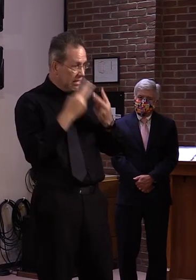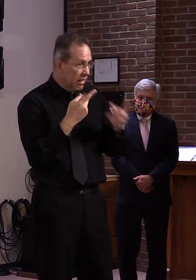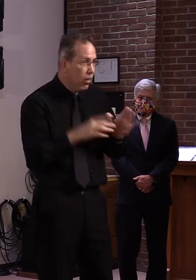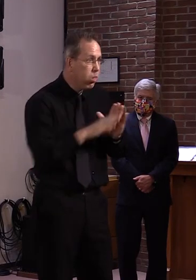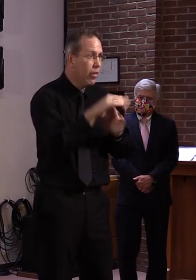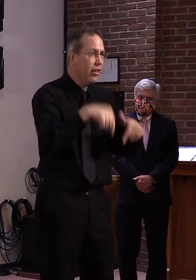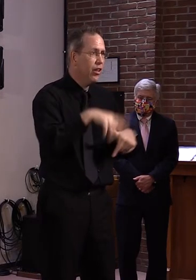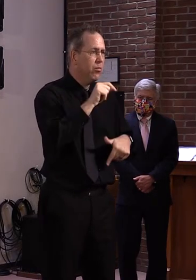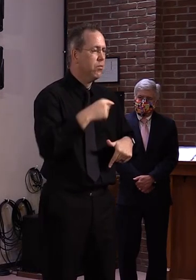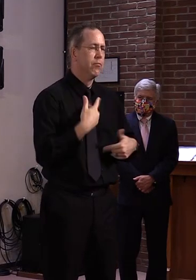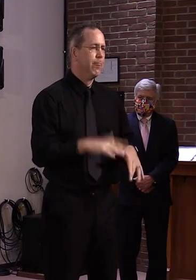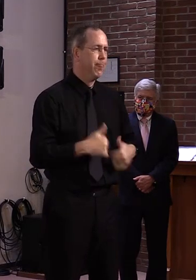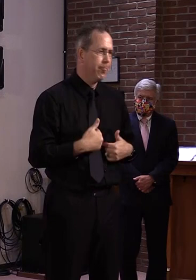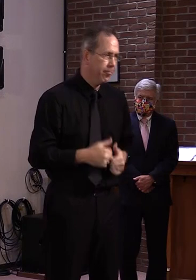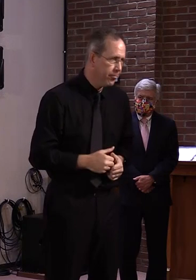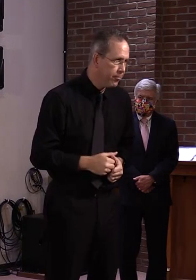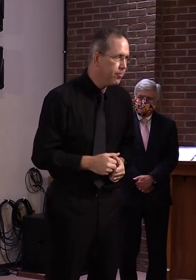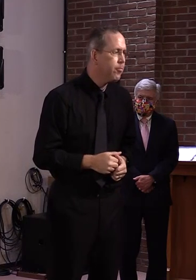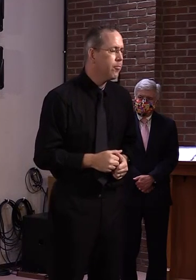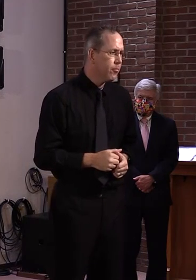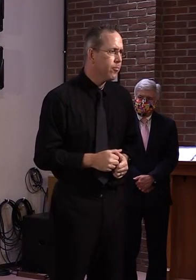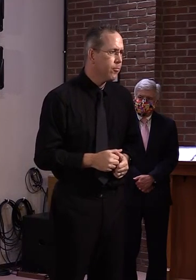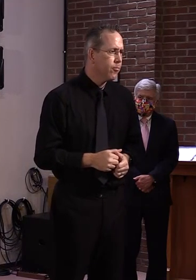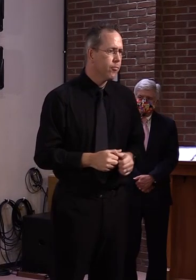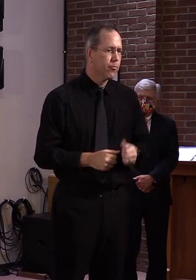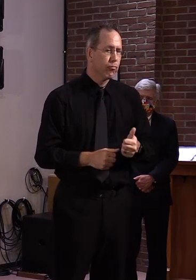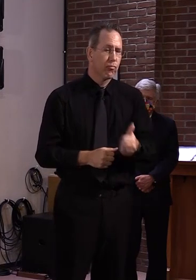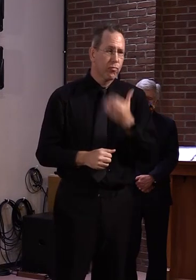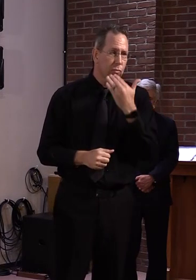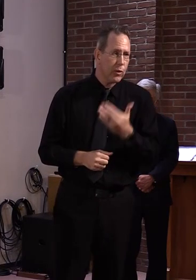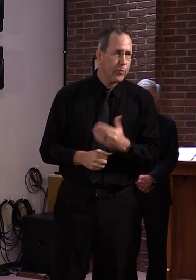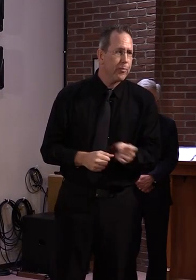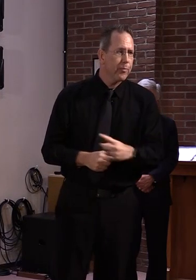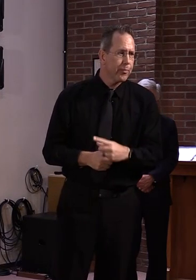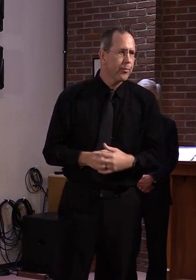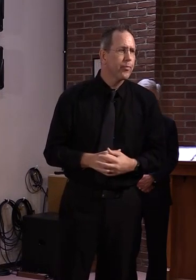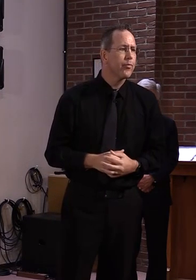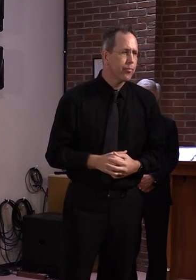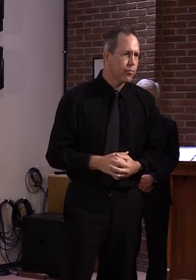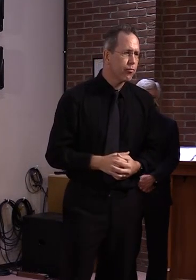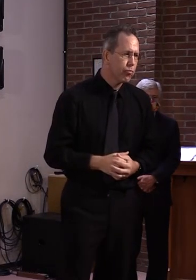I can't. And thanks for your time. Thanks for your thoughtful response.